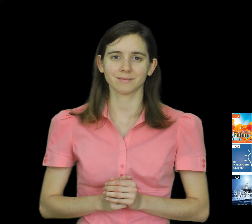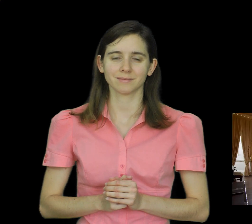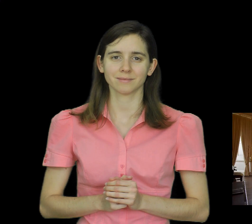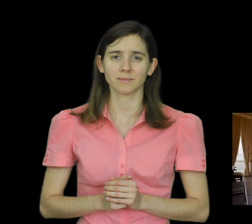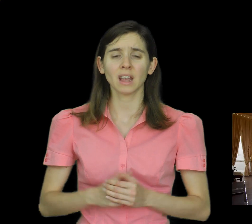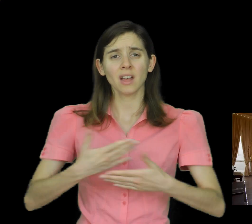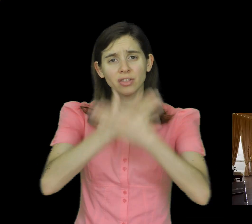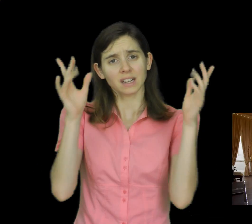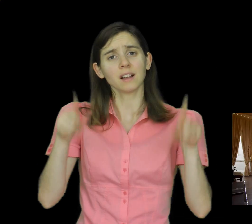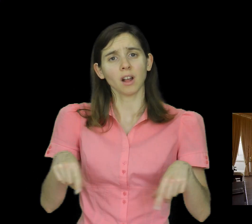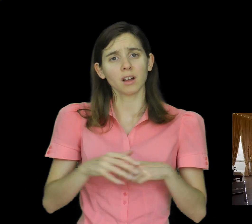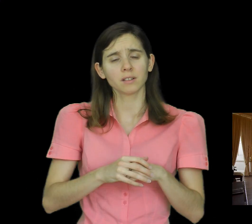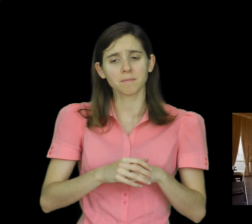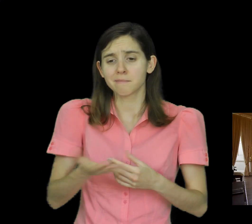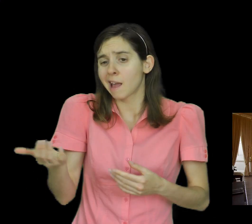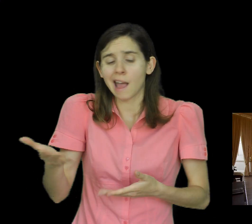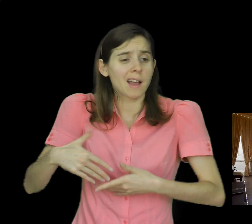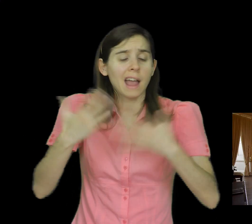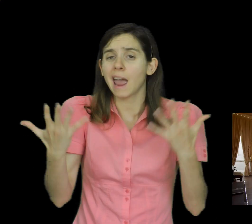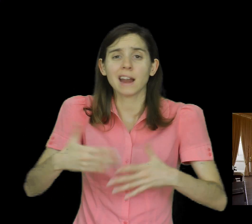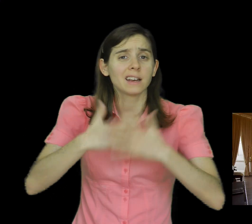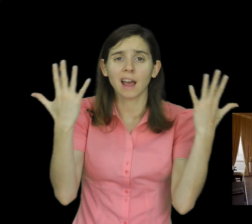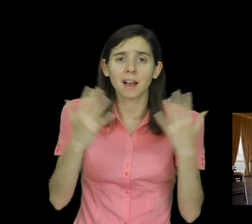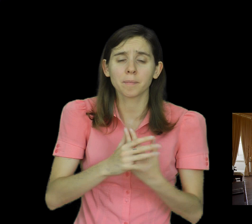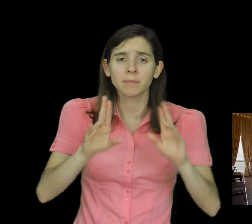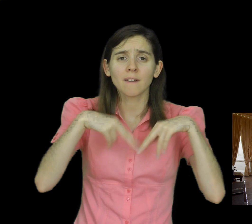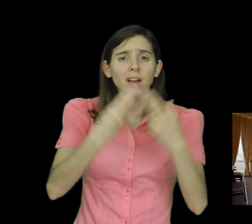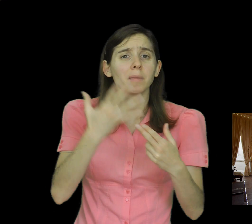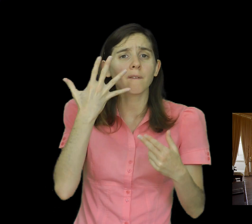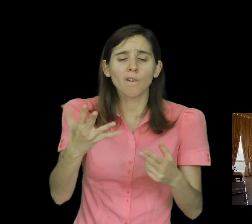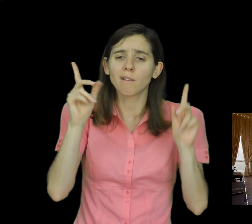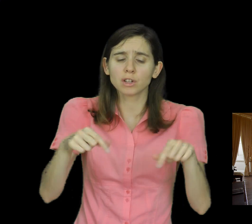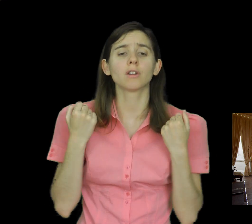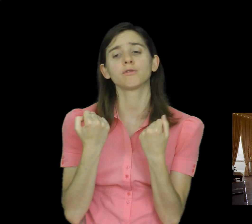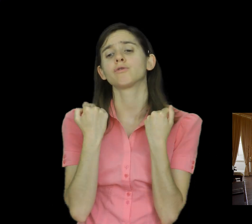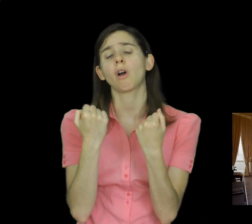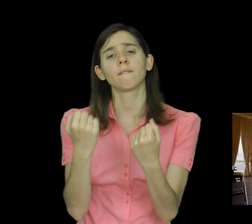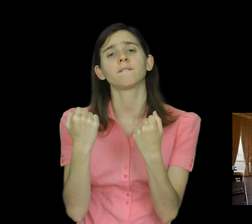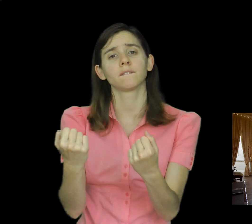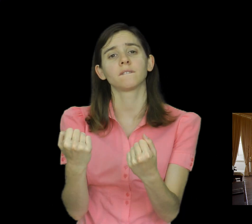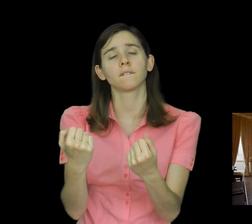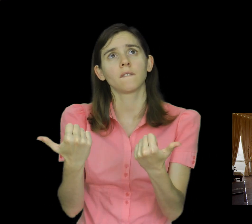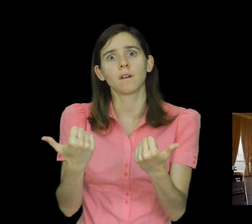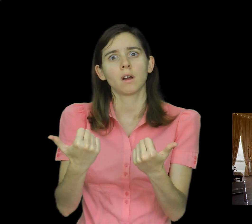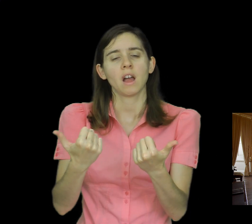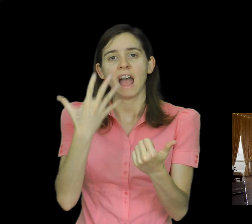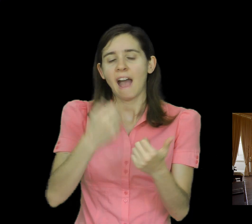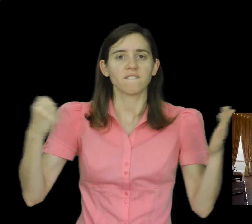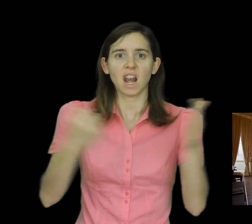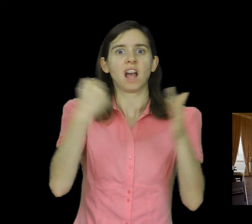The day begins. Any given day. A family of five starts to drive across town. The crash is sudden. Metal,